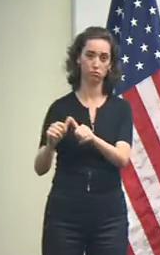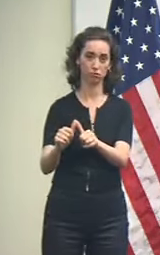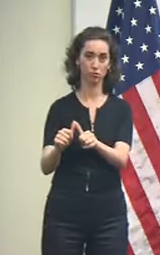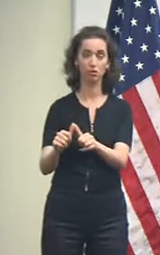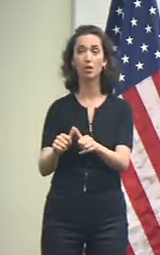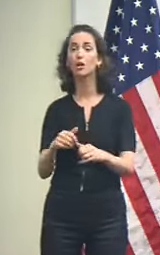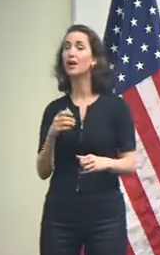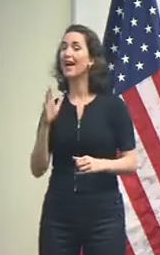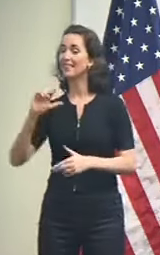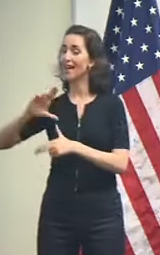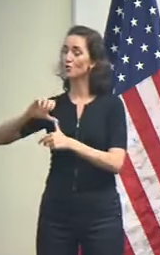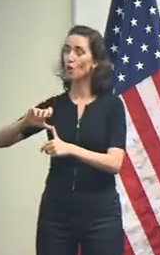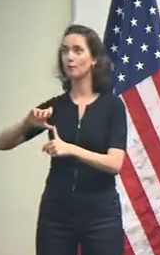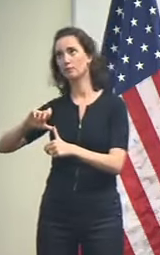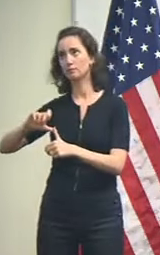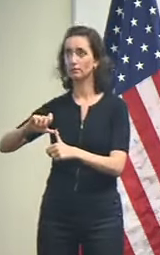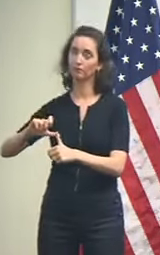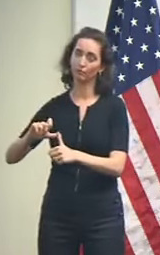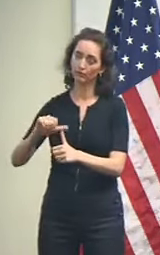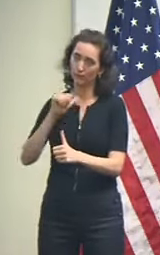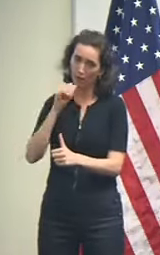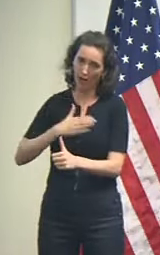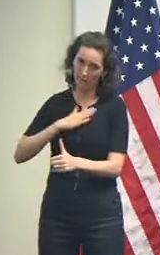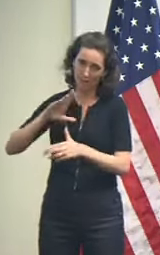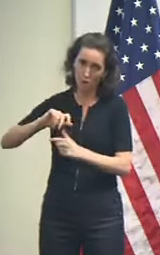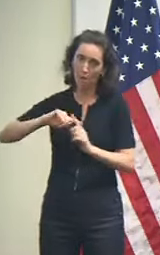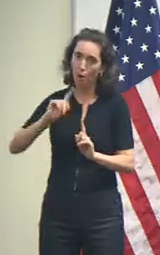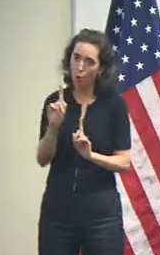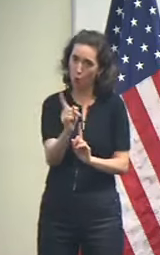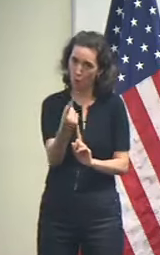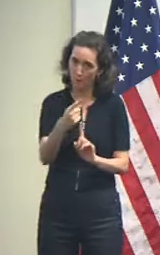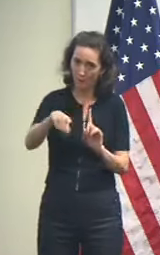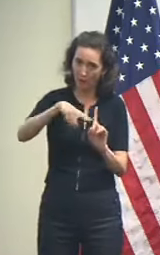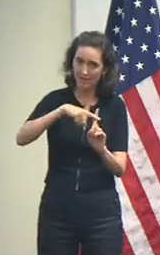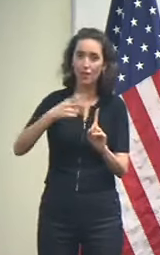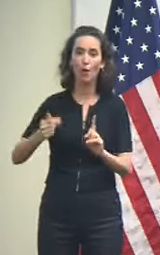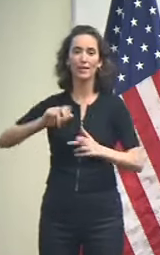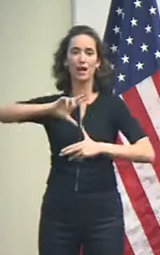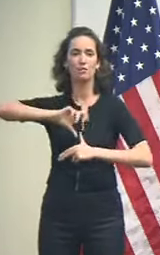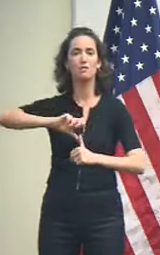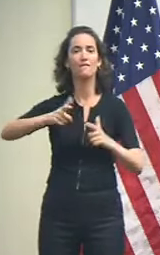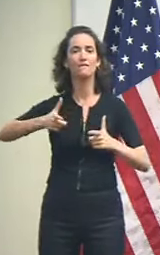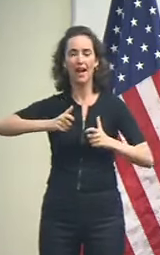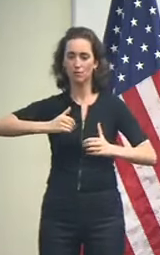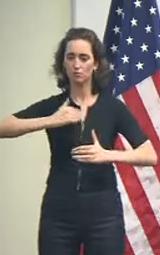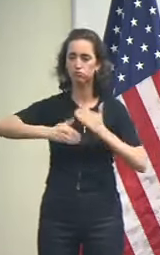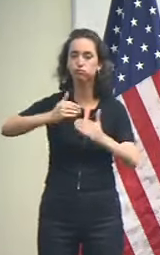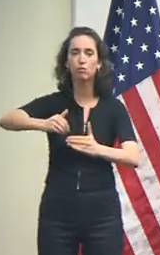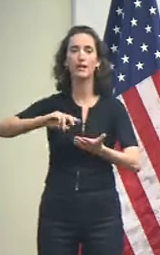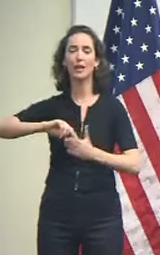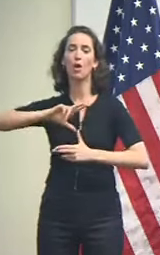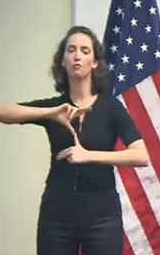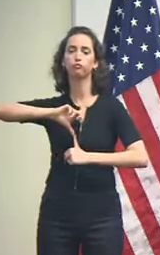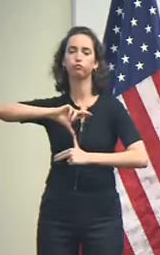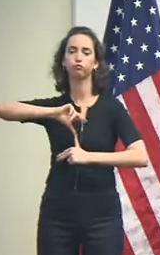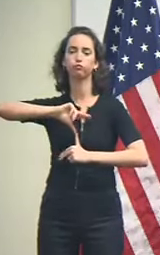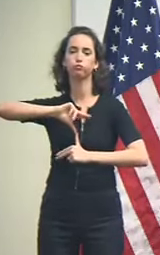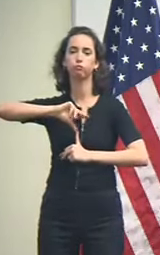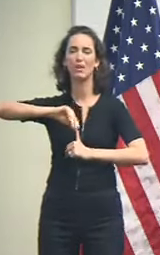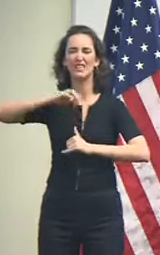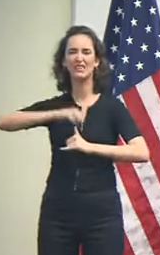is such a thing as a good thing about the storm, is the forward speed will mean that it's not going to just sit there and pound